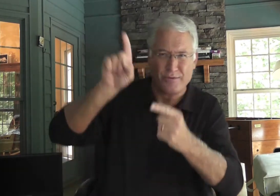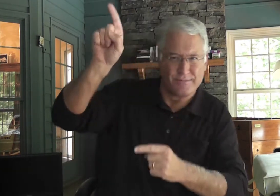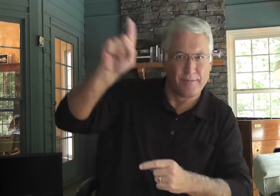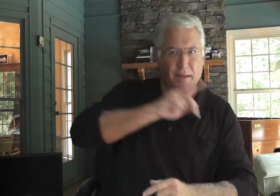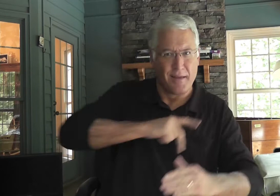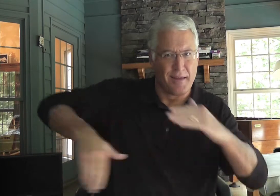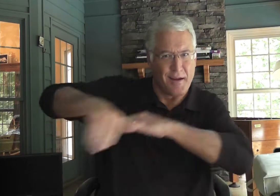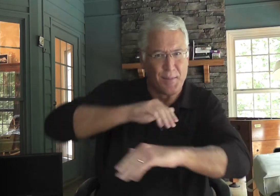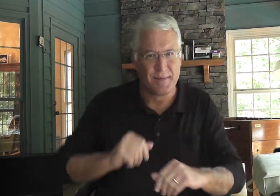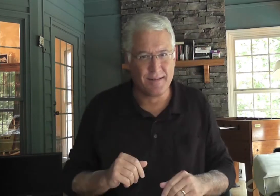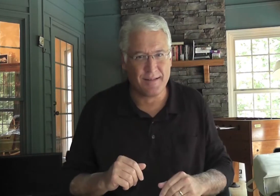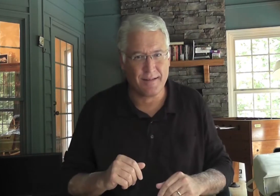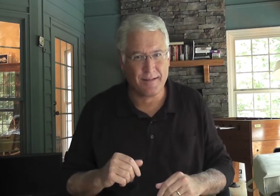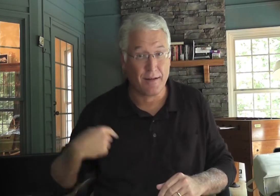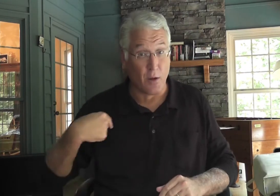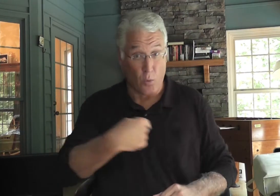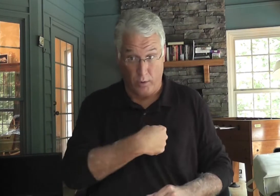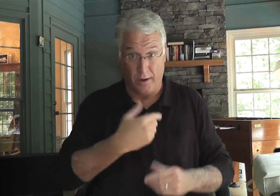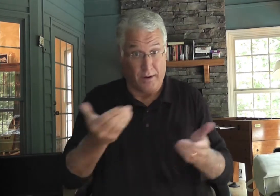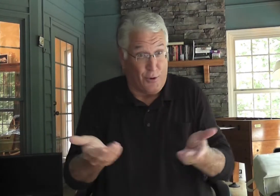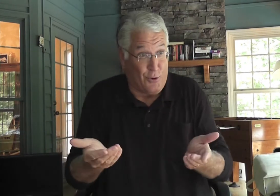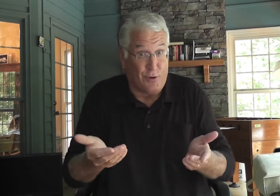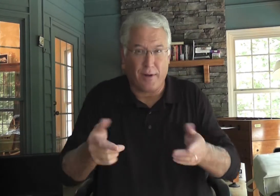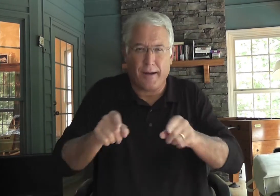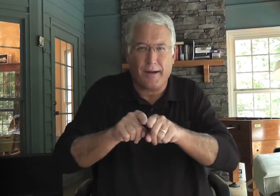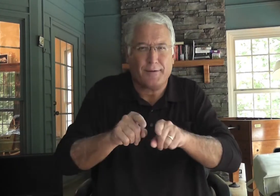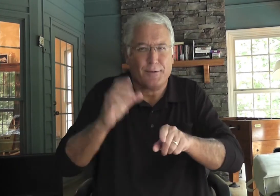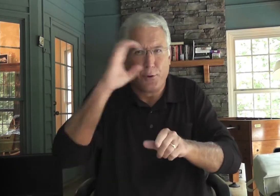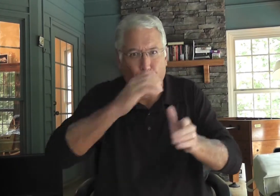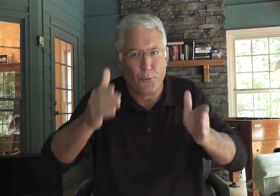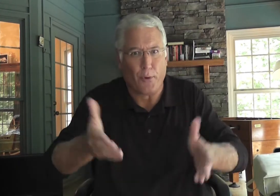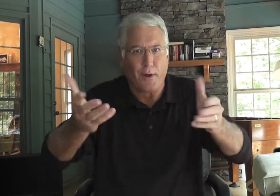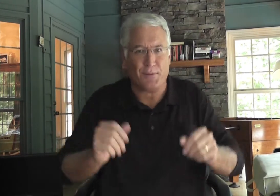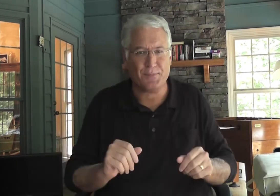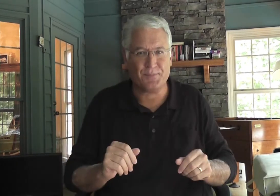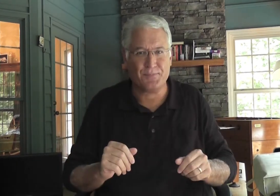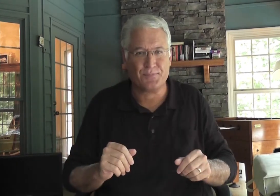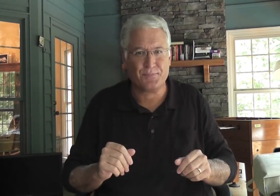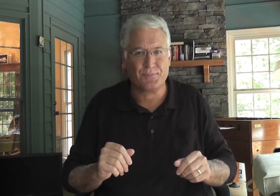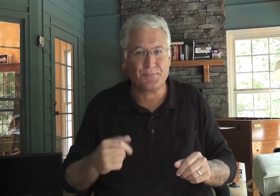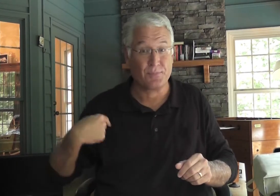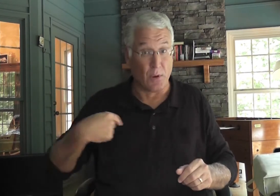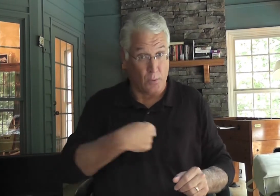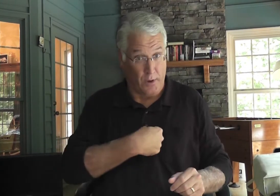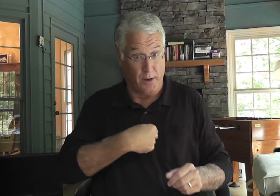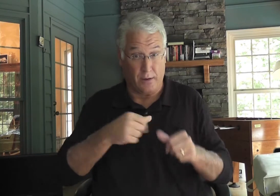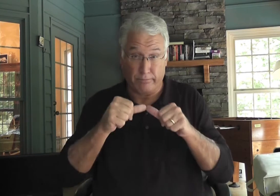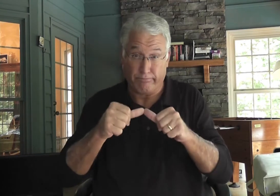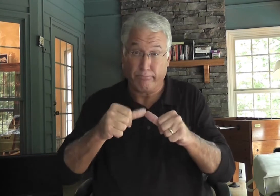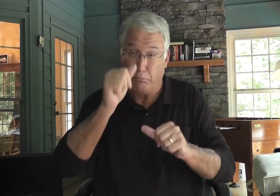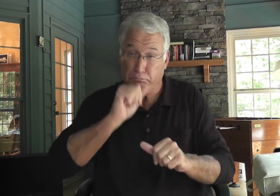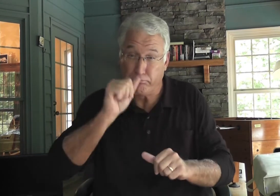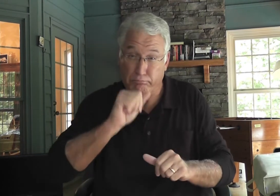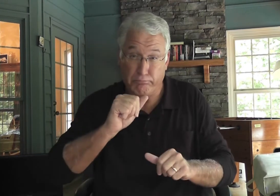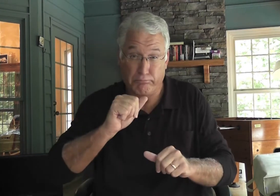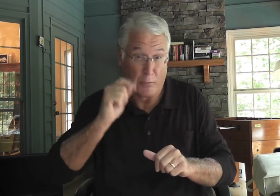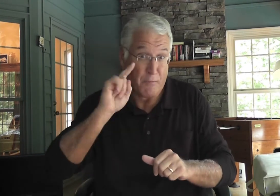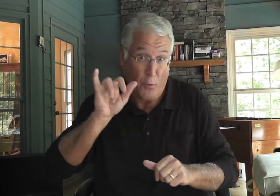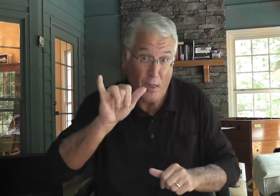related to this earth. We are related to heaven. Right here even. We are strangers. Our citizenship is in